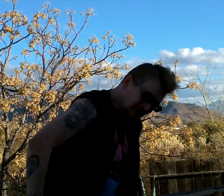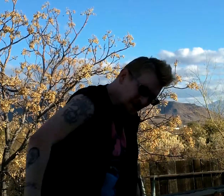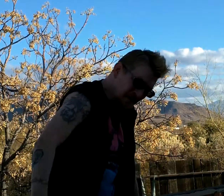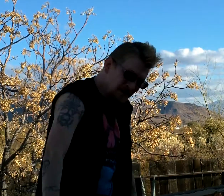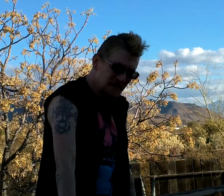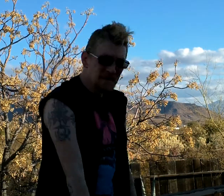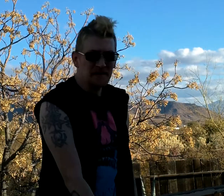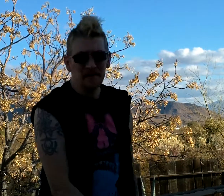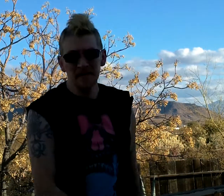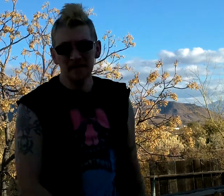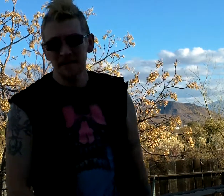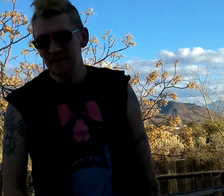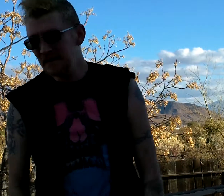It's almost worth it.